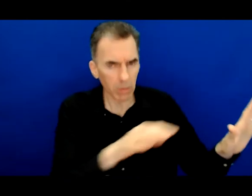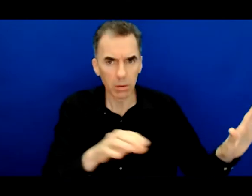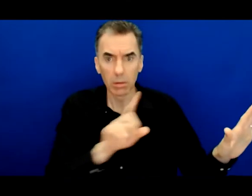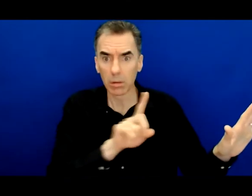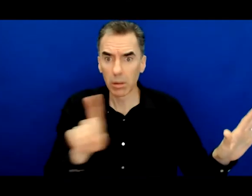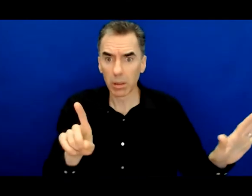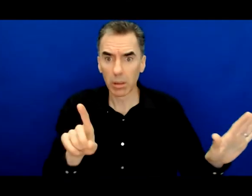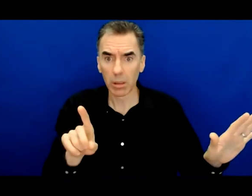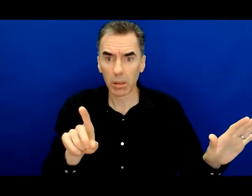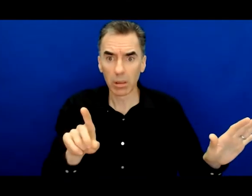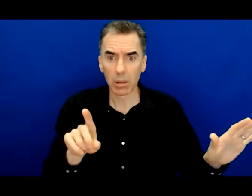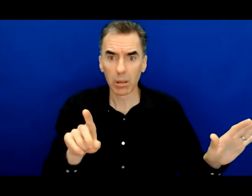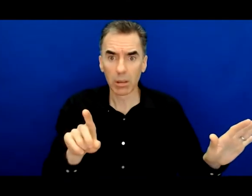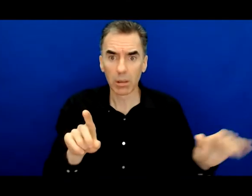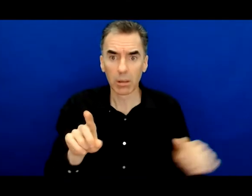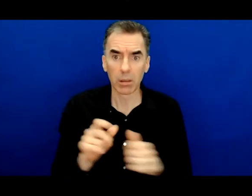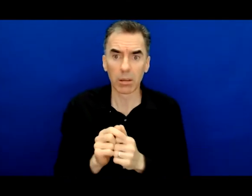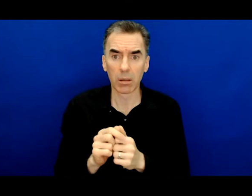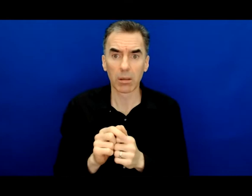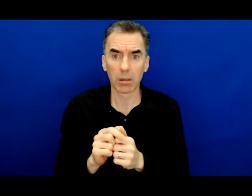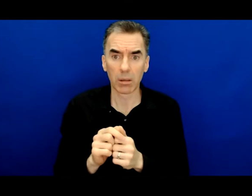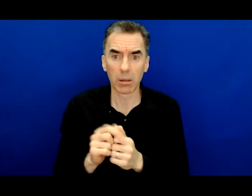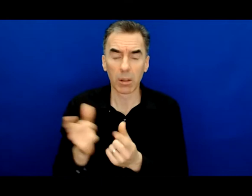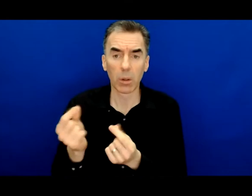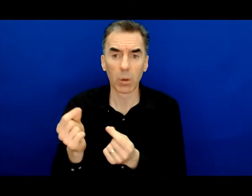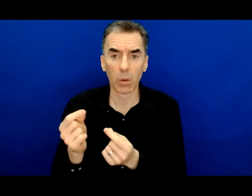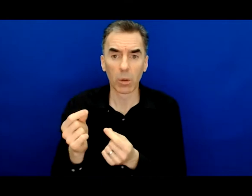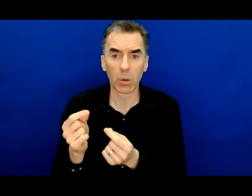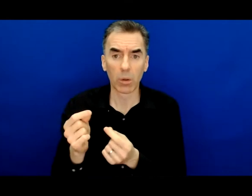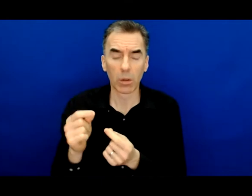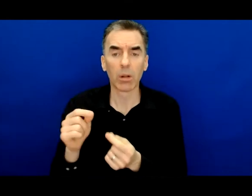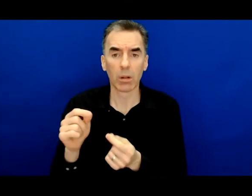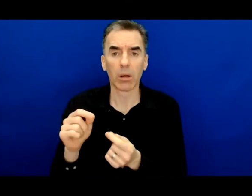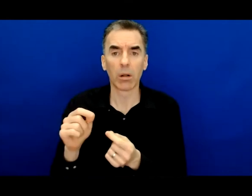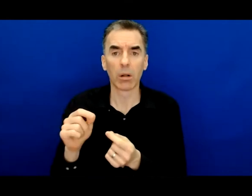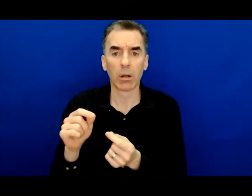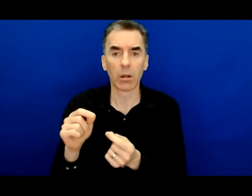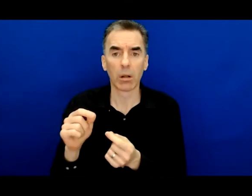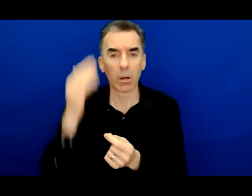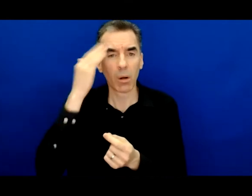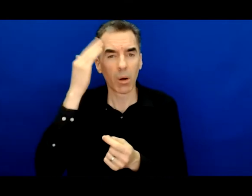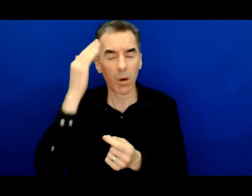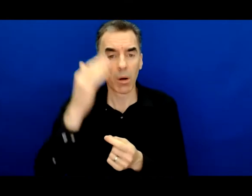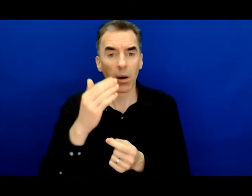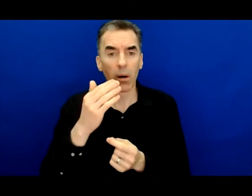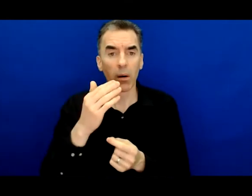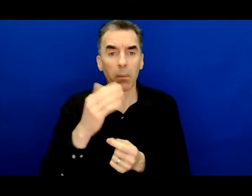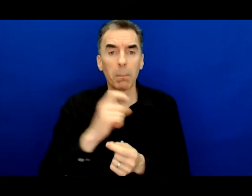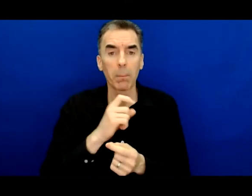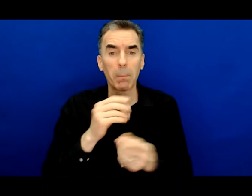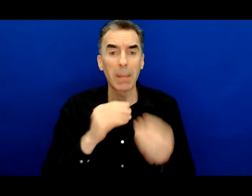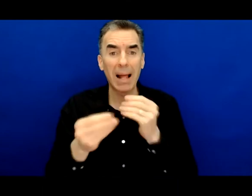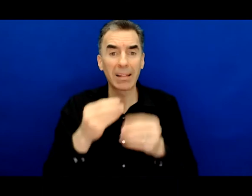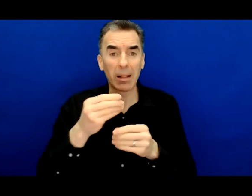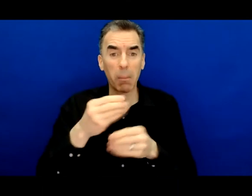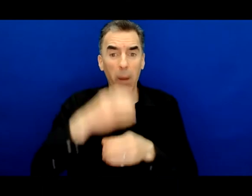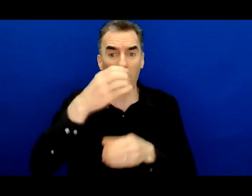shattering my sense of possibility. Arthur first filled an empty plastic bottle with water from